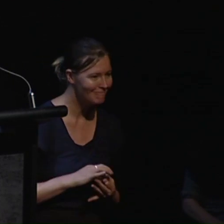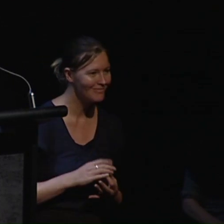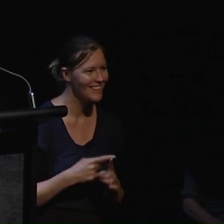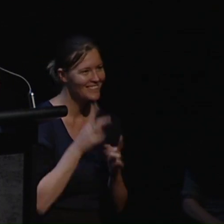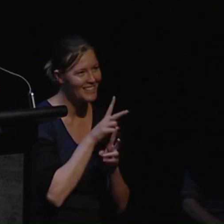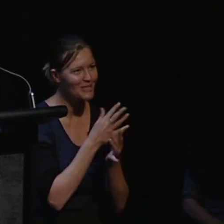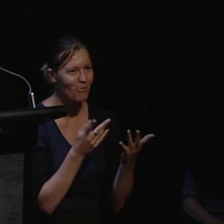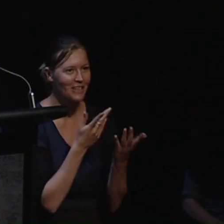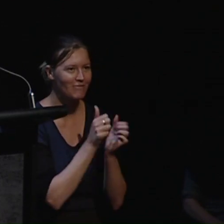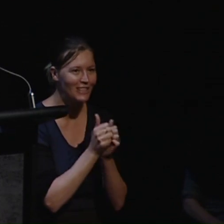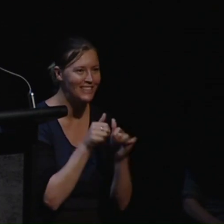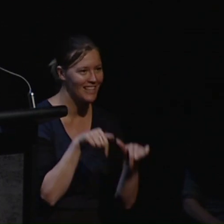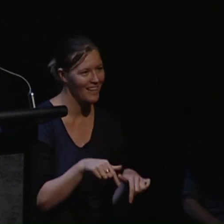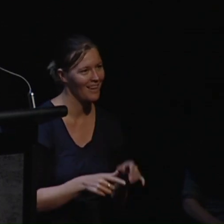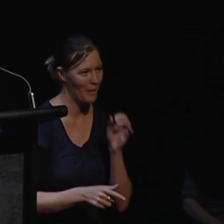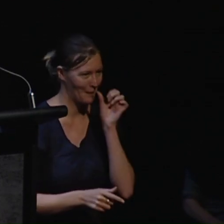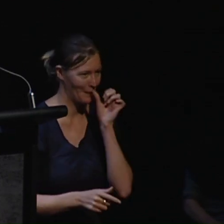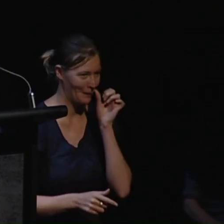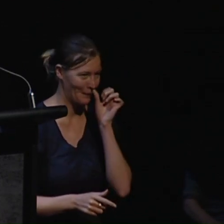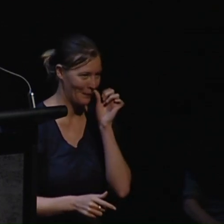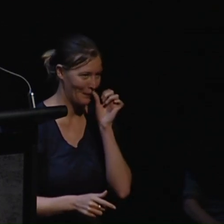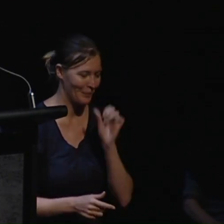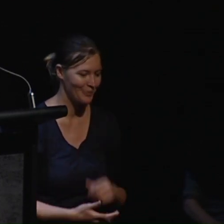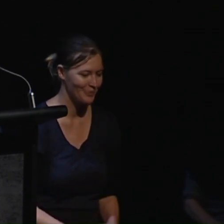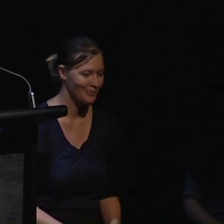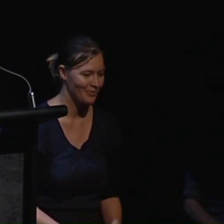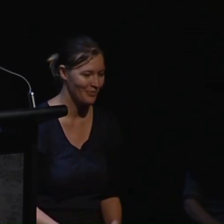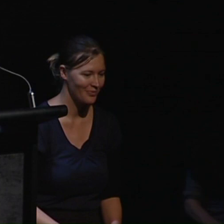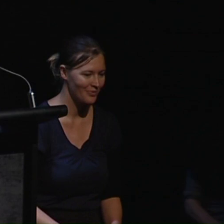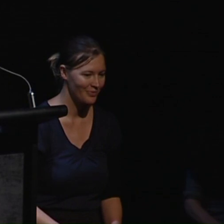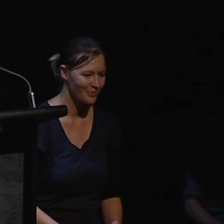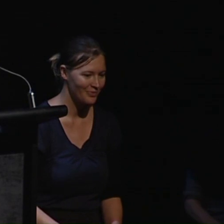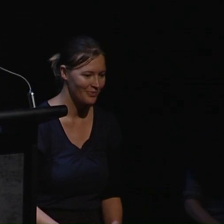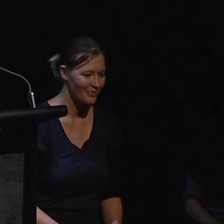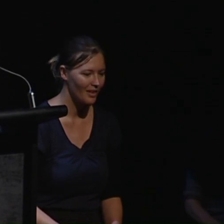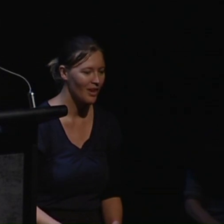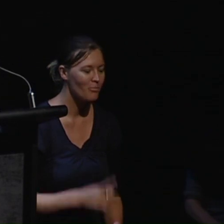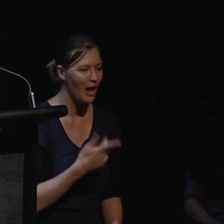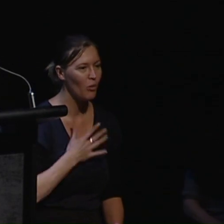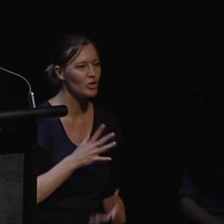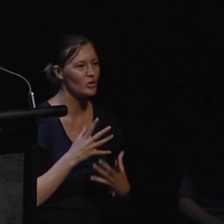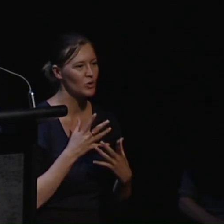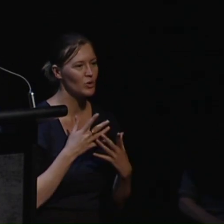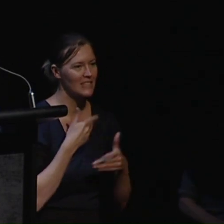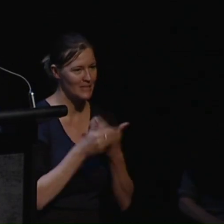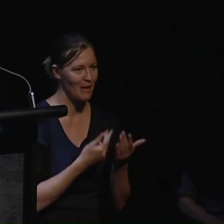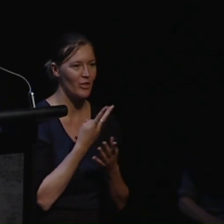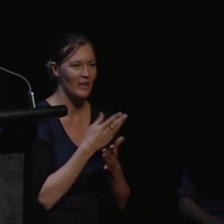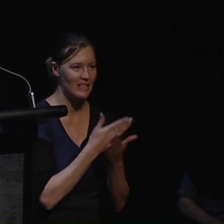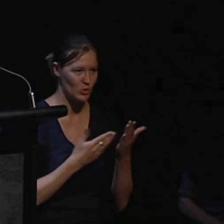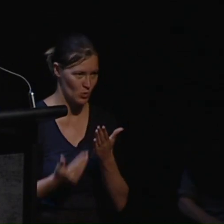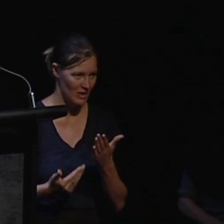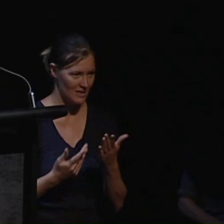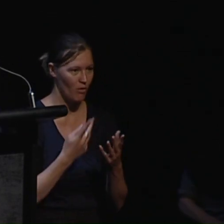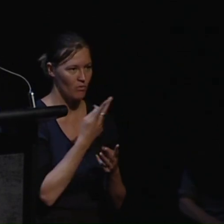that are here in the audience. But let me begin by engaging you in the stories of three people that I have had the